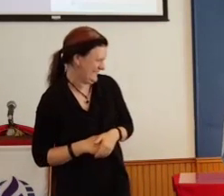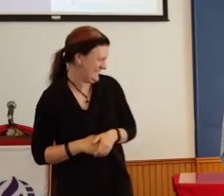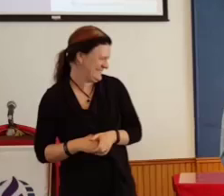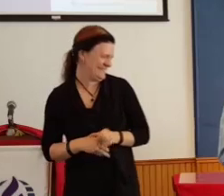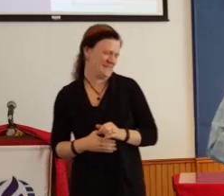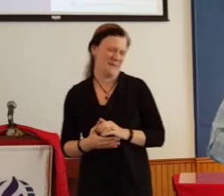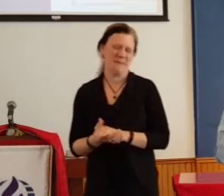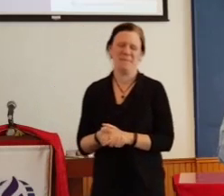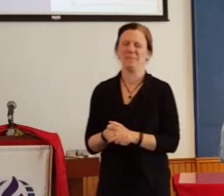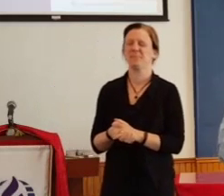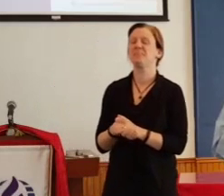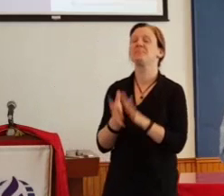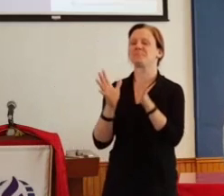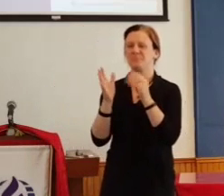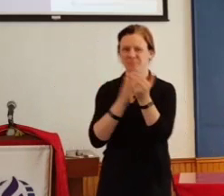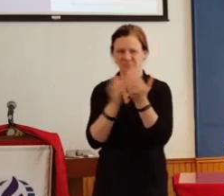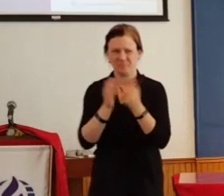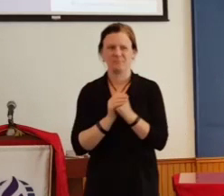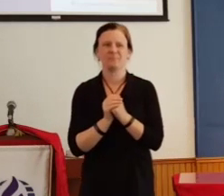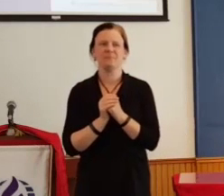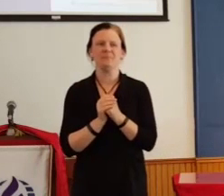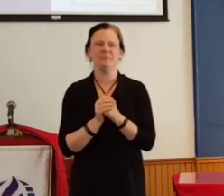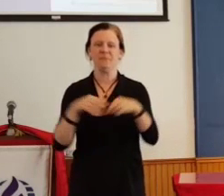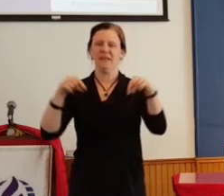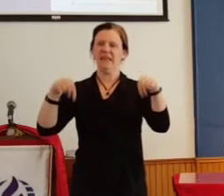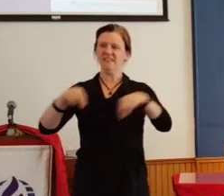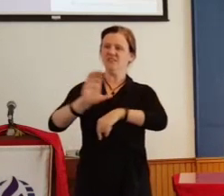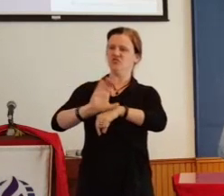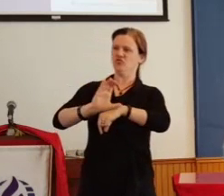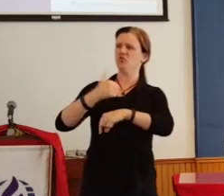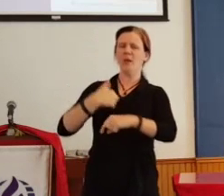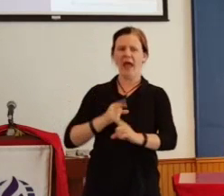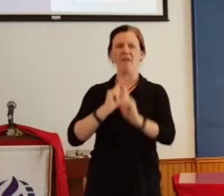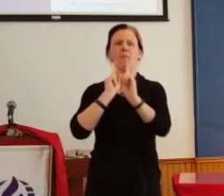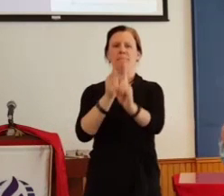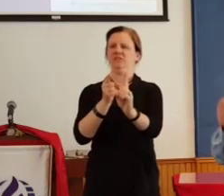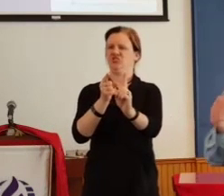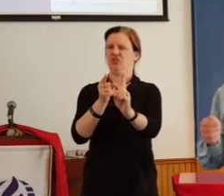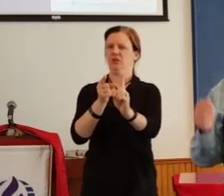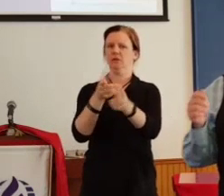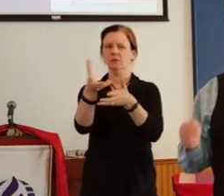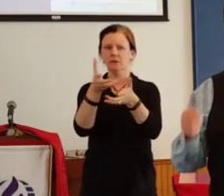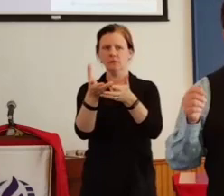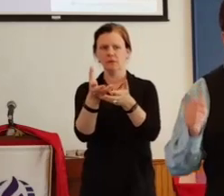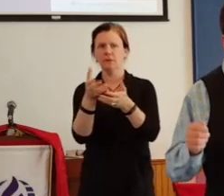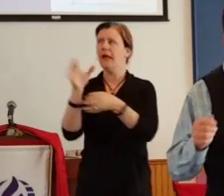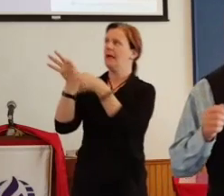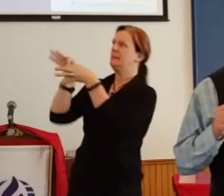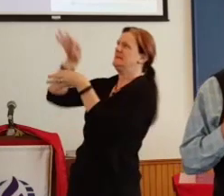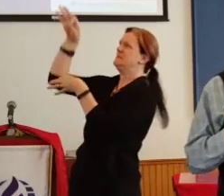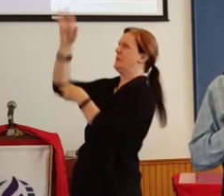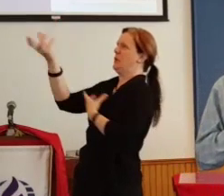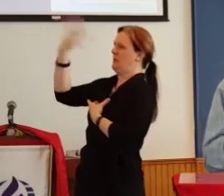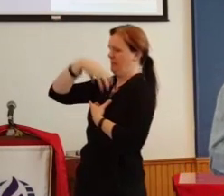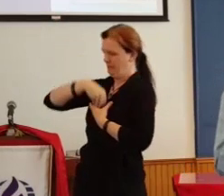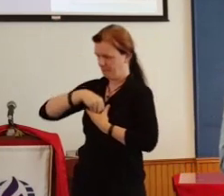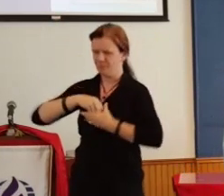So, as I've said, we have a mission as a church, as a congregation, to let the Spirit use us and move us